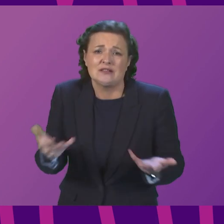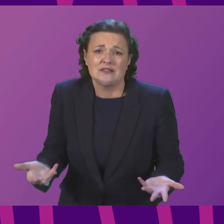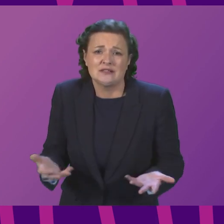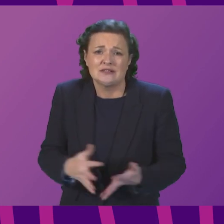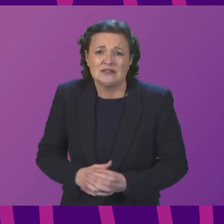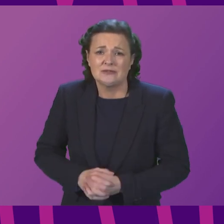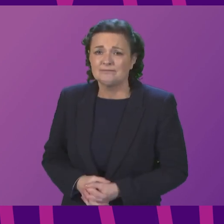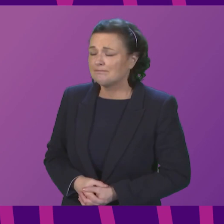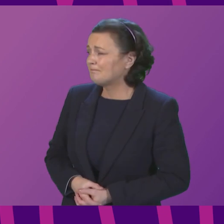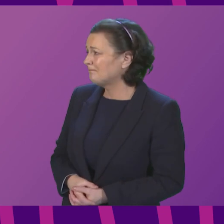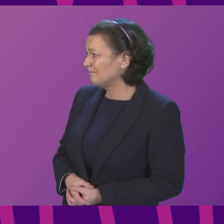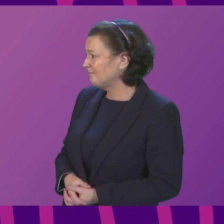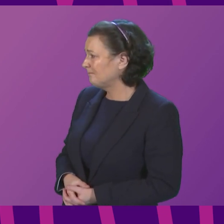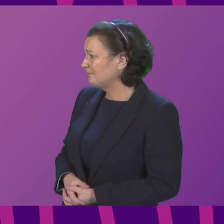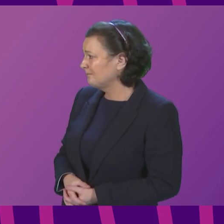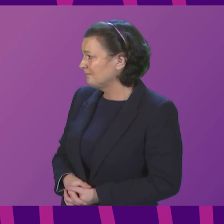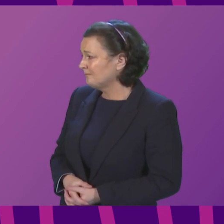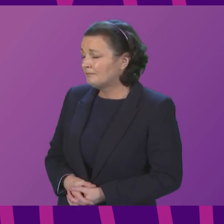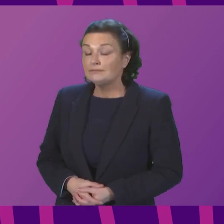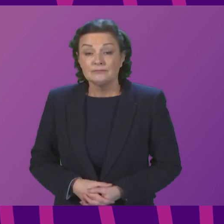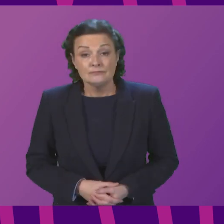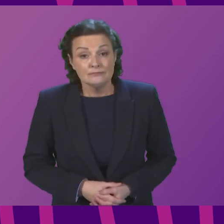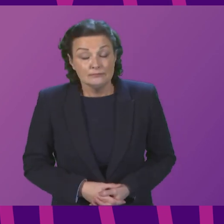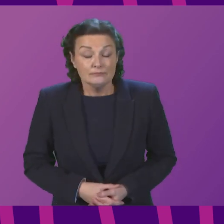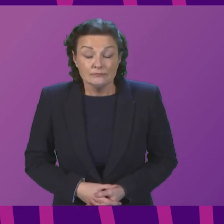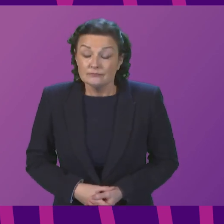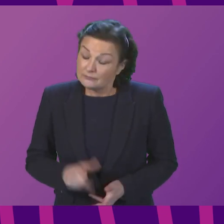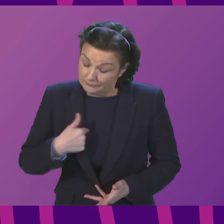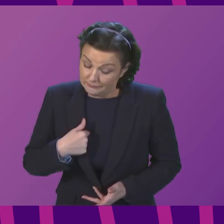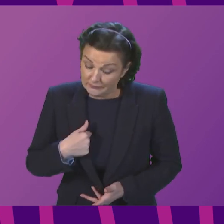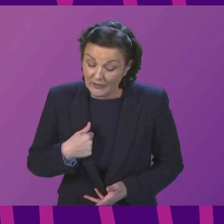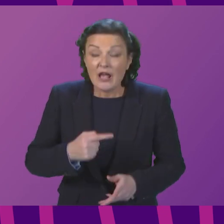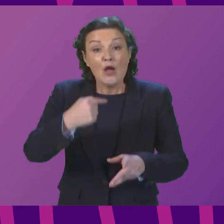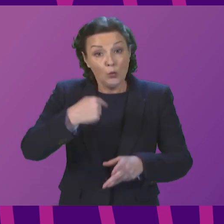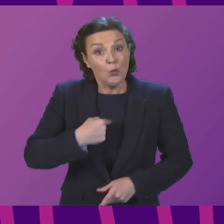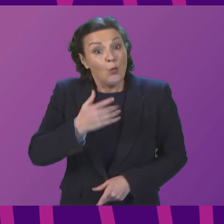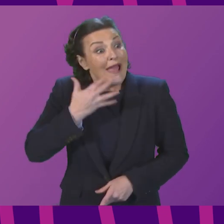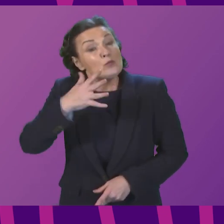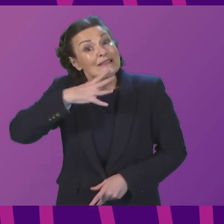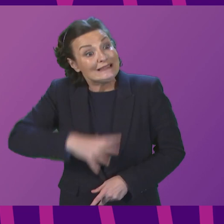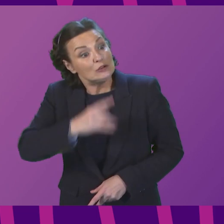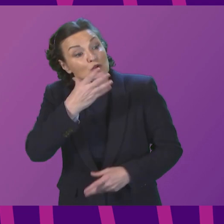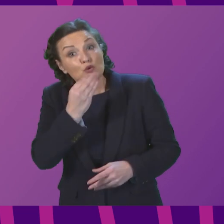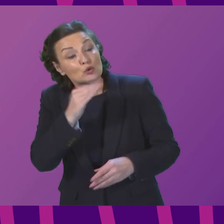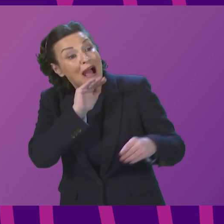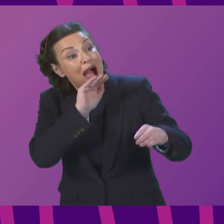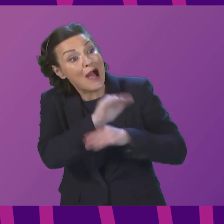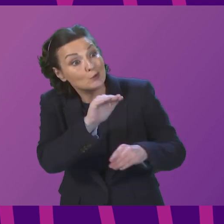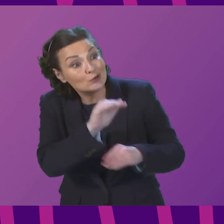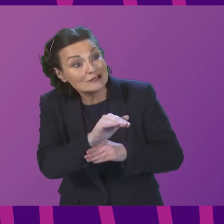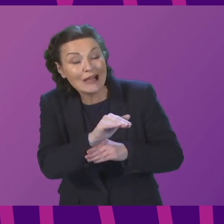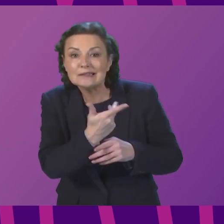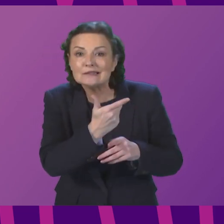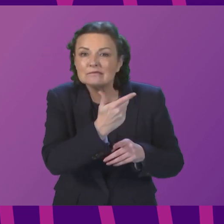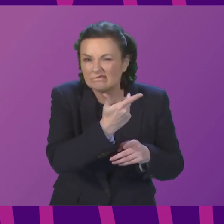Would it make sense to use external expertise to free up civil servants to focus on the policy development